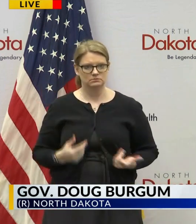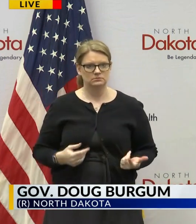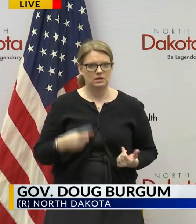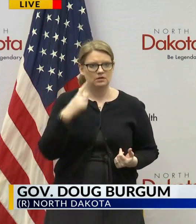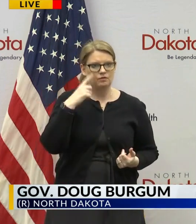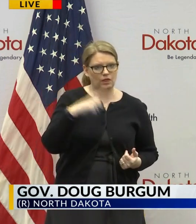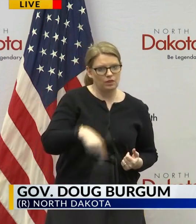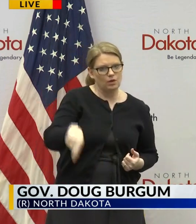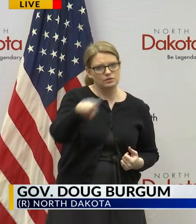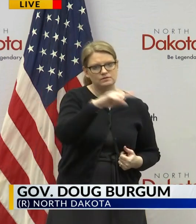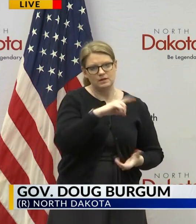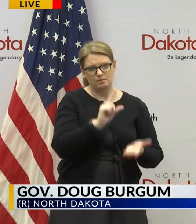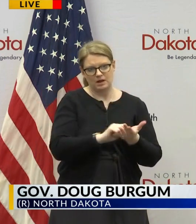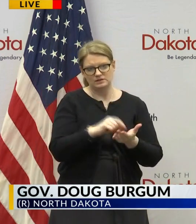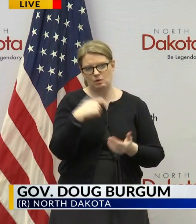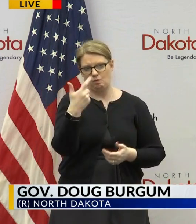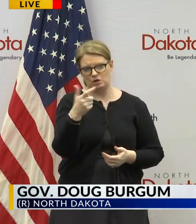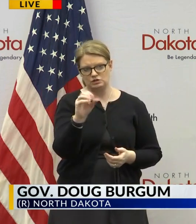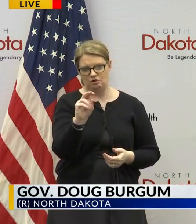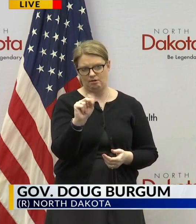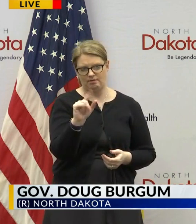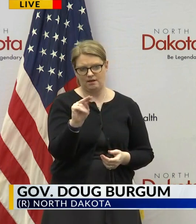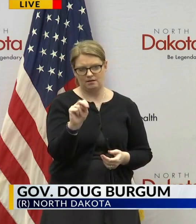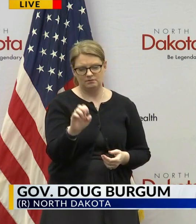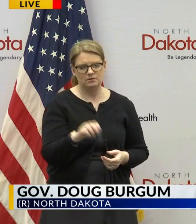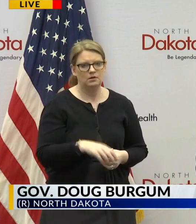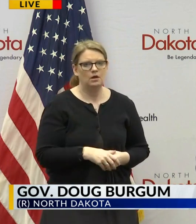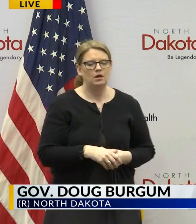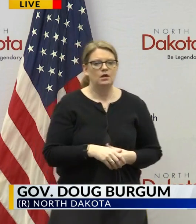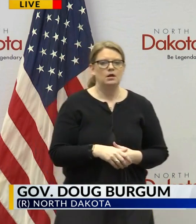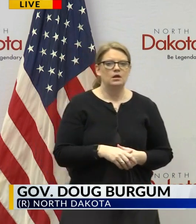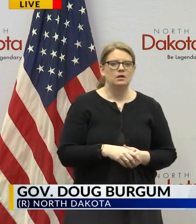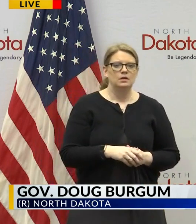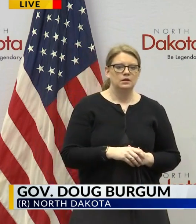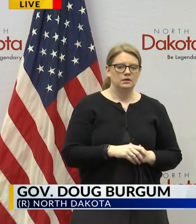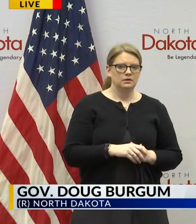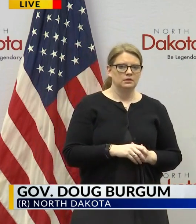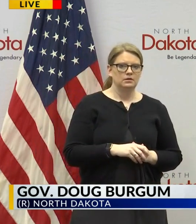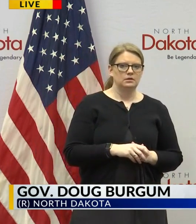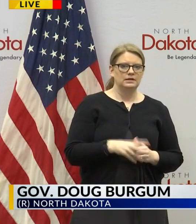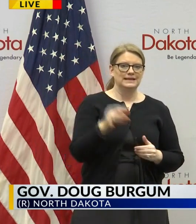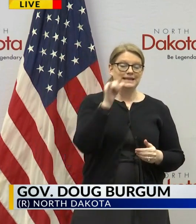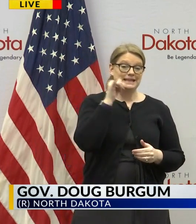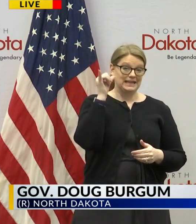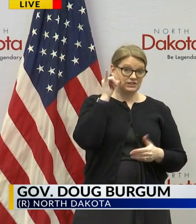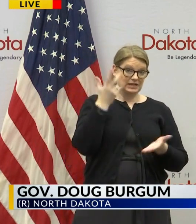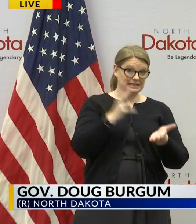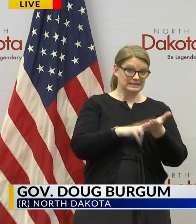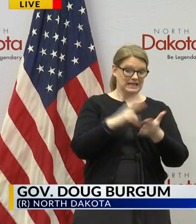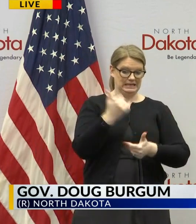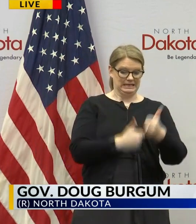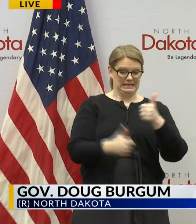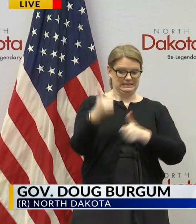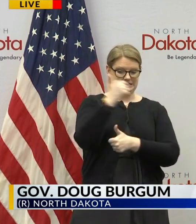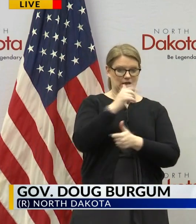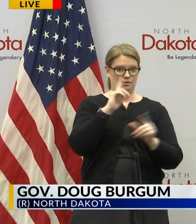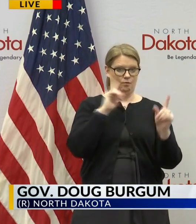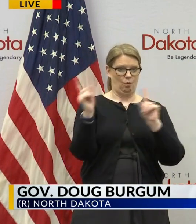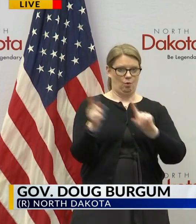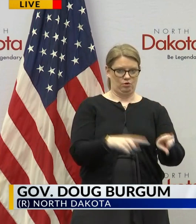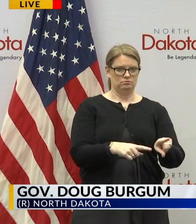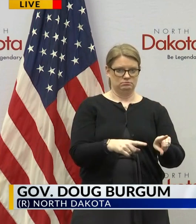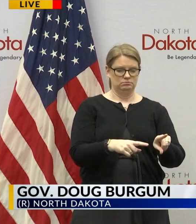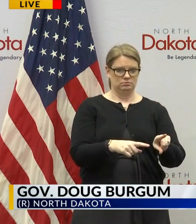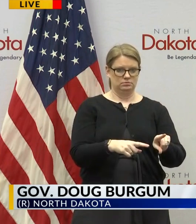in the press or those that are watching online yesterday I signed an executive order which